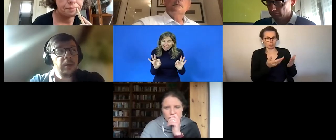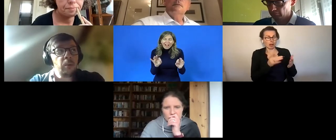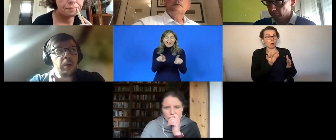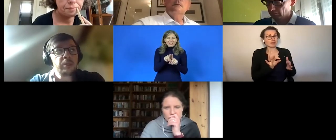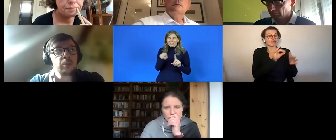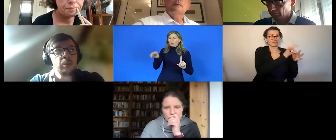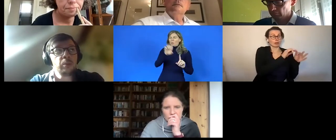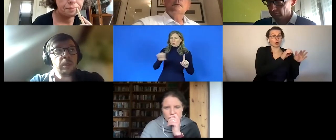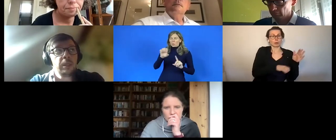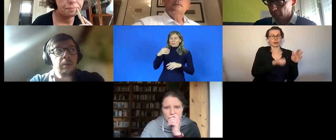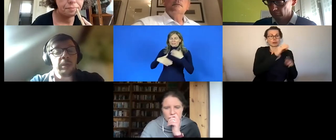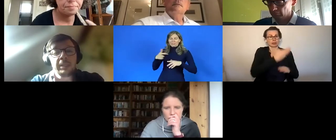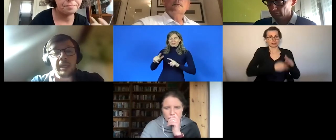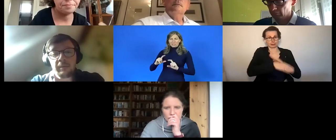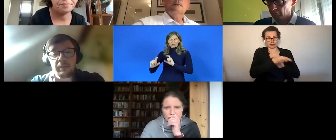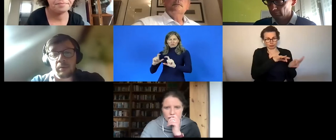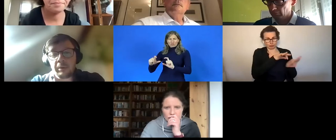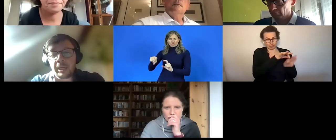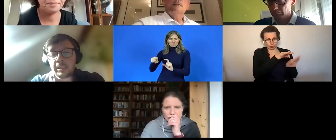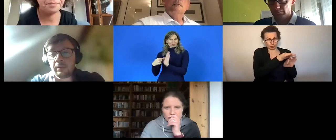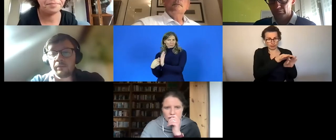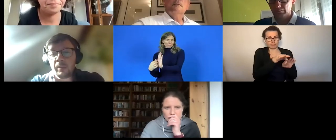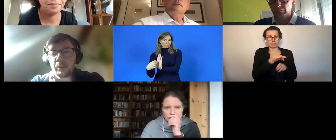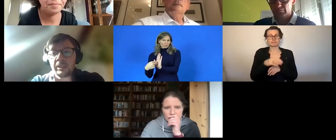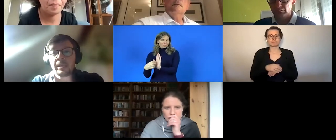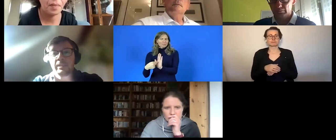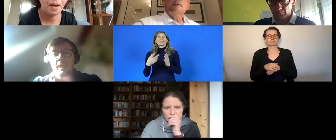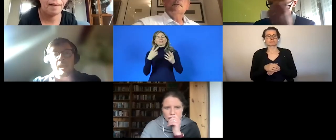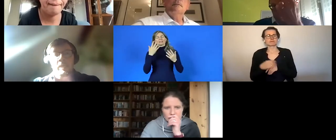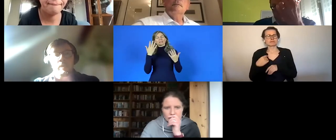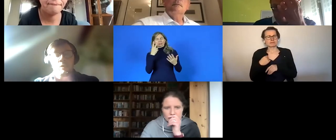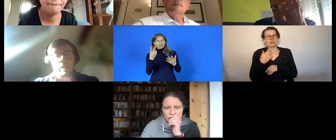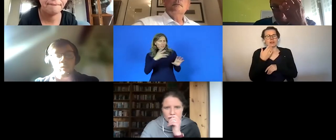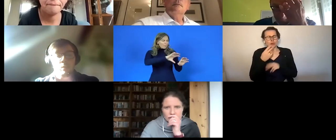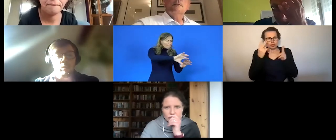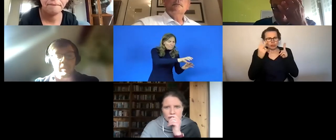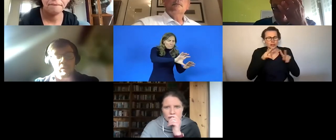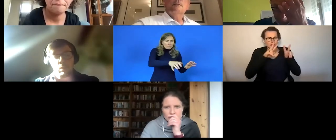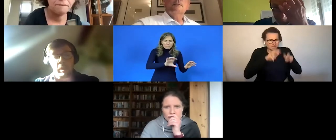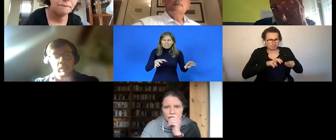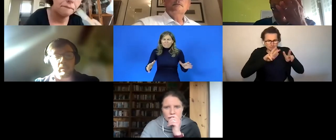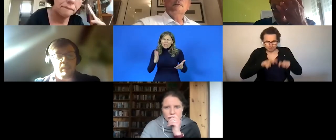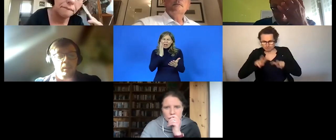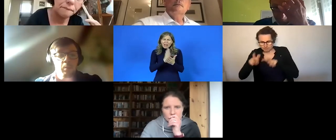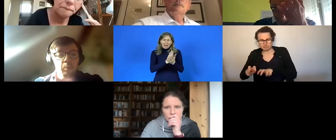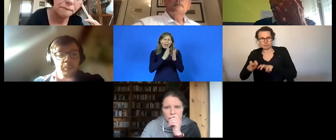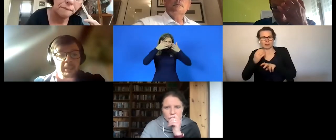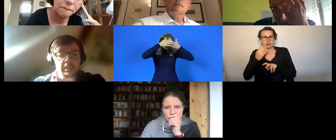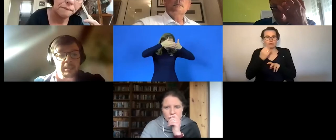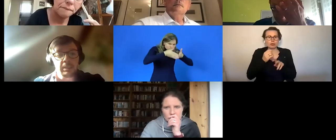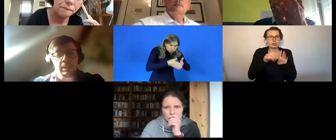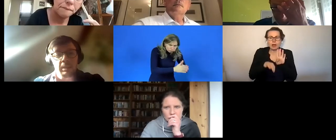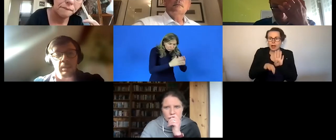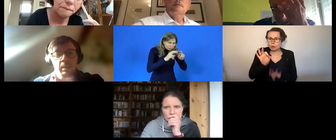was to really dive into the reality of member states and try to extract good